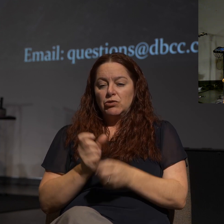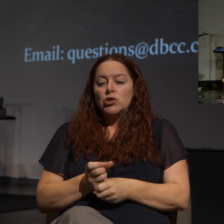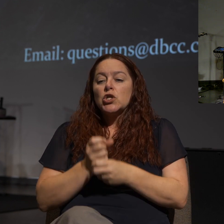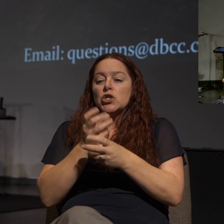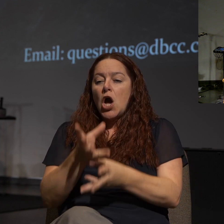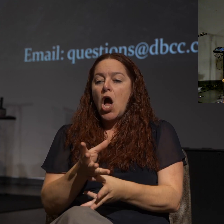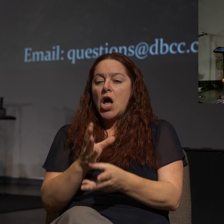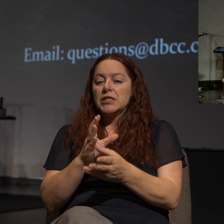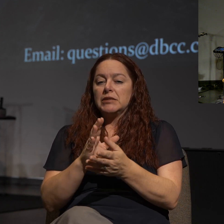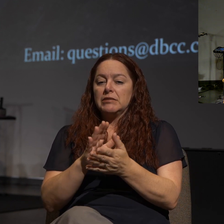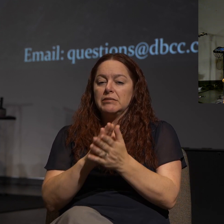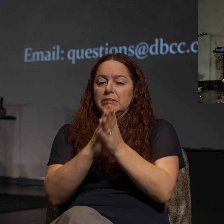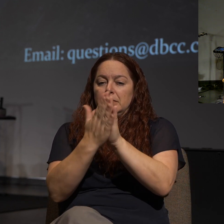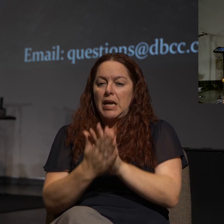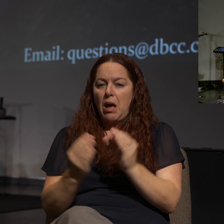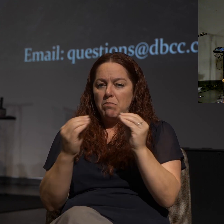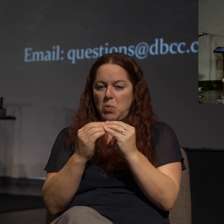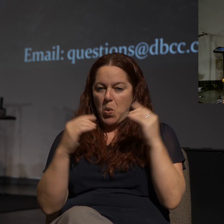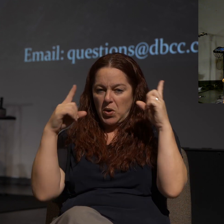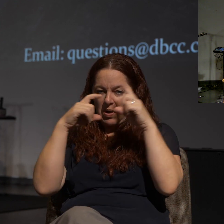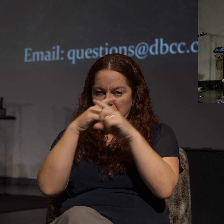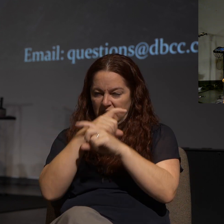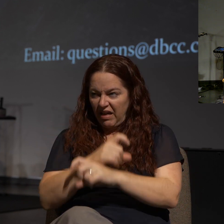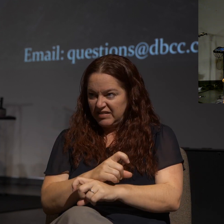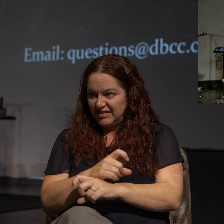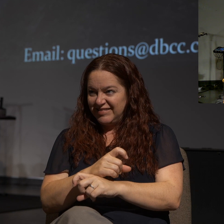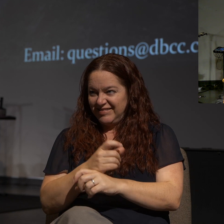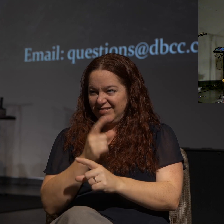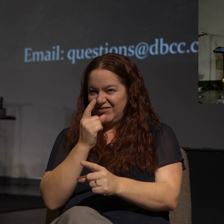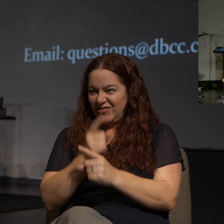We're really good at making things complex.